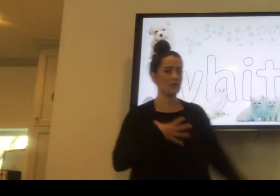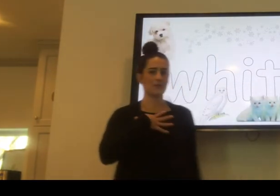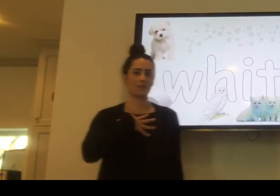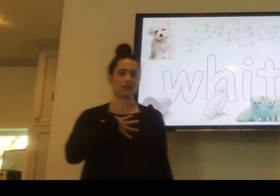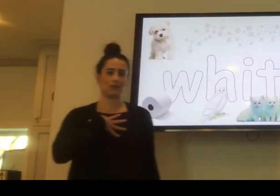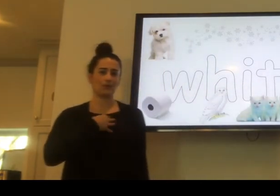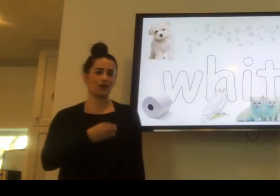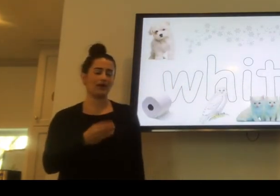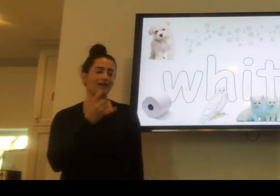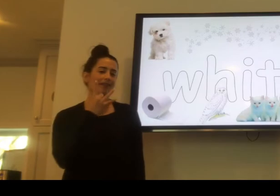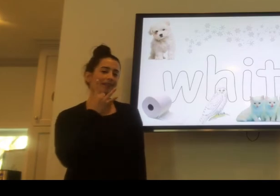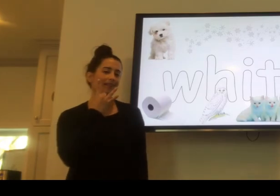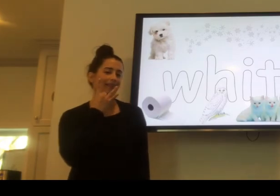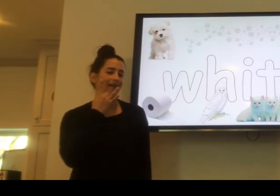And a white lamp.